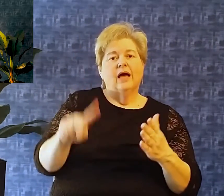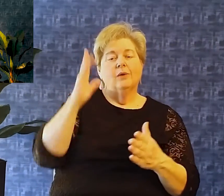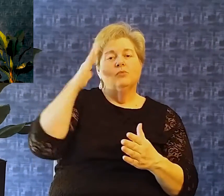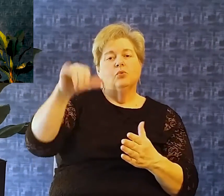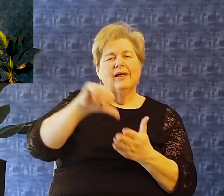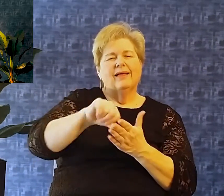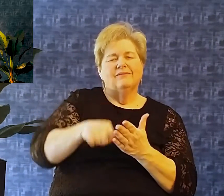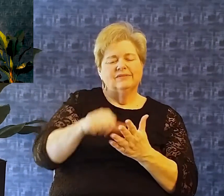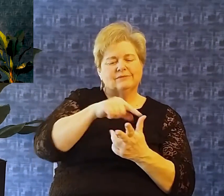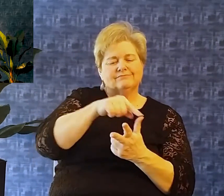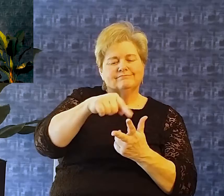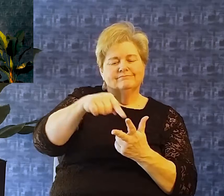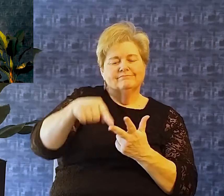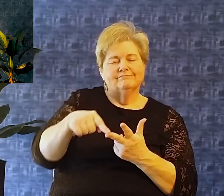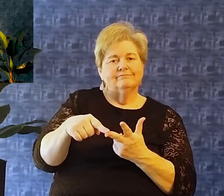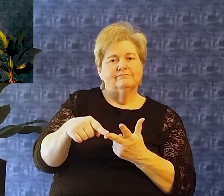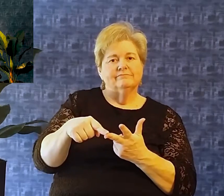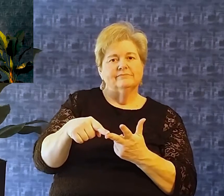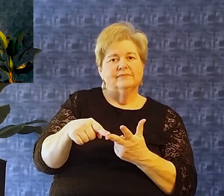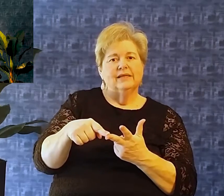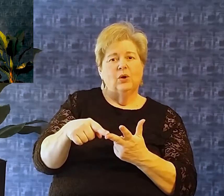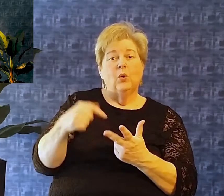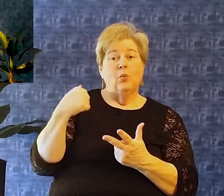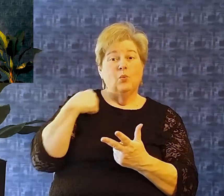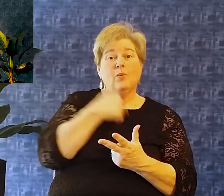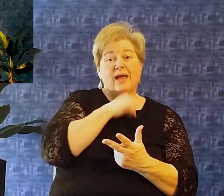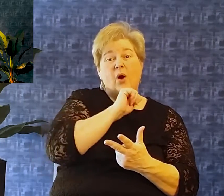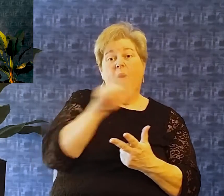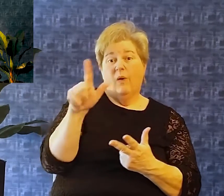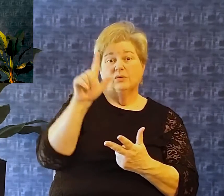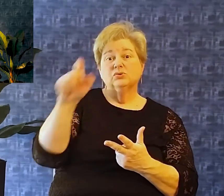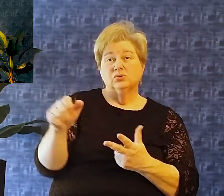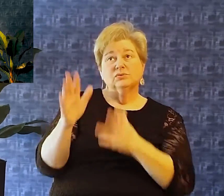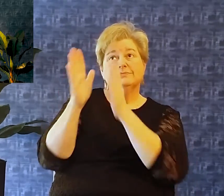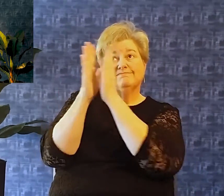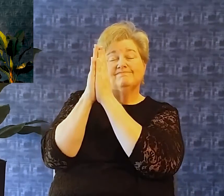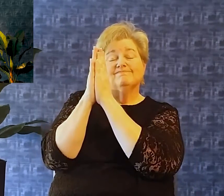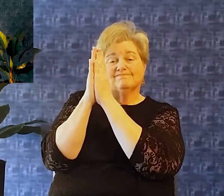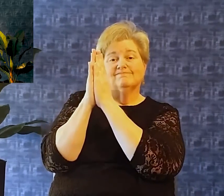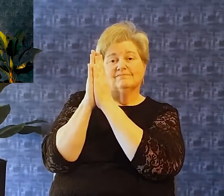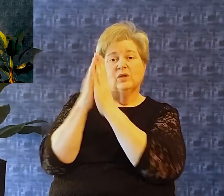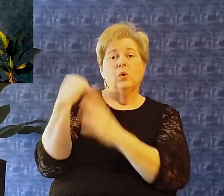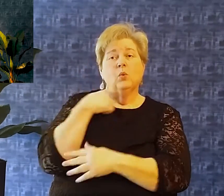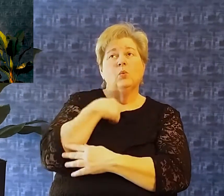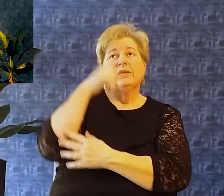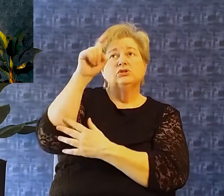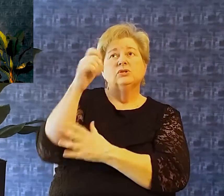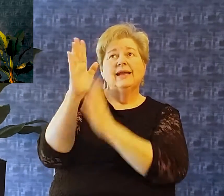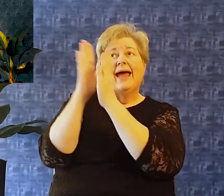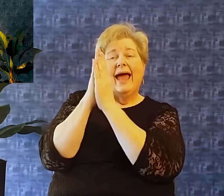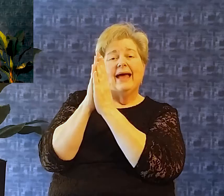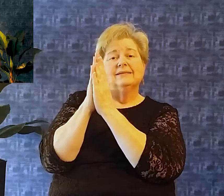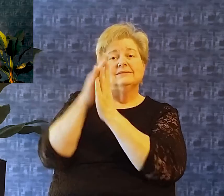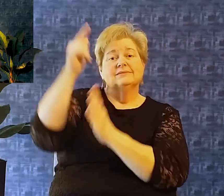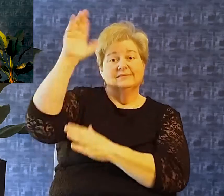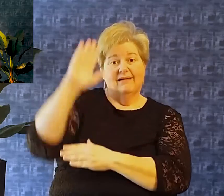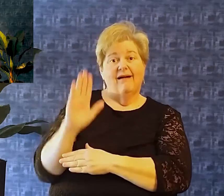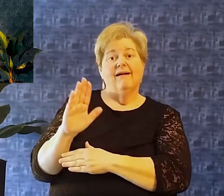Will highlight for you Three petitions That we all should be making We should be pleading